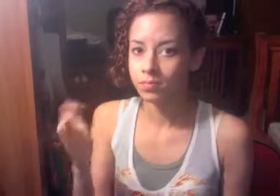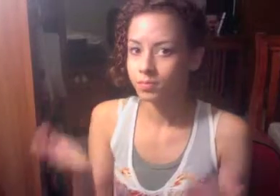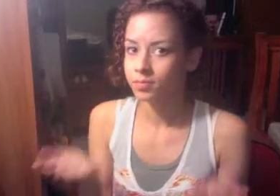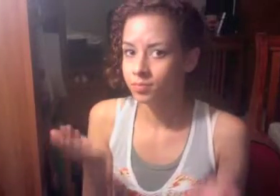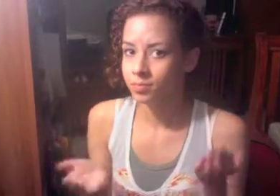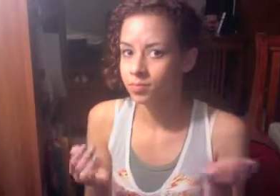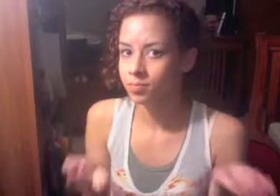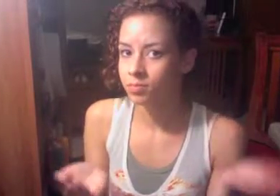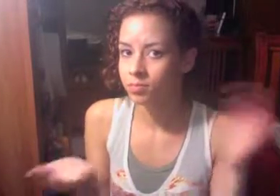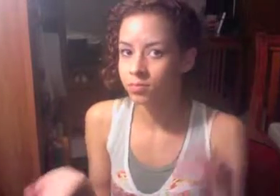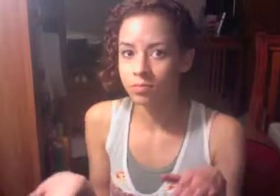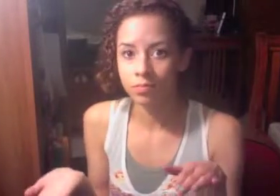Maybe she'll die.